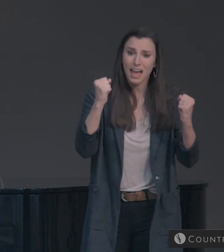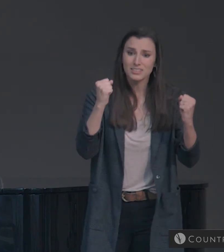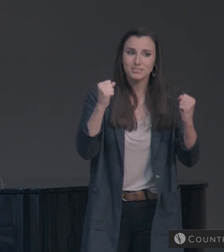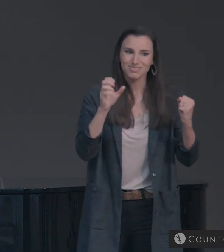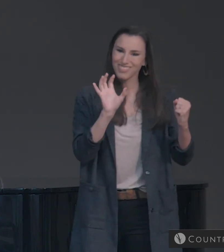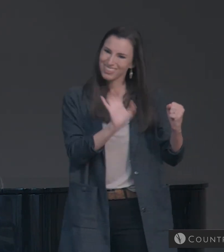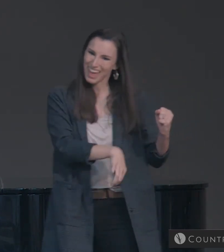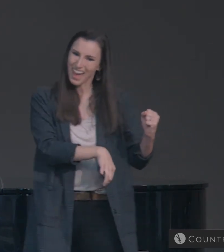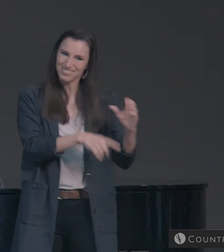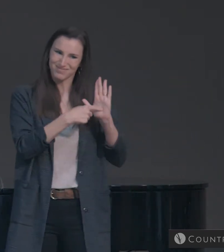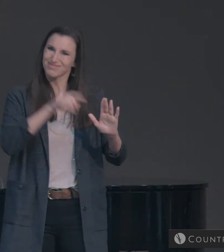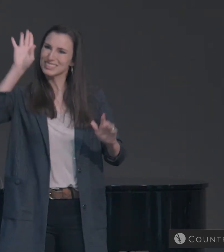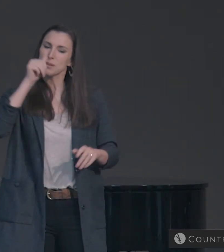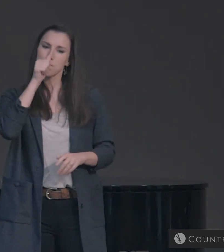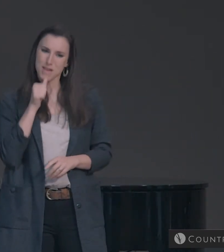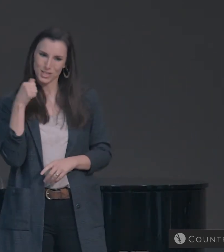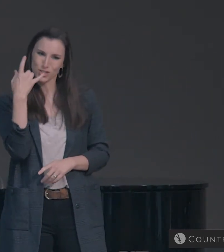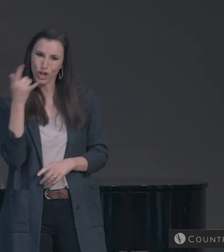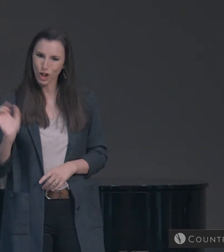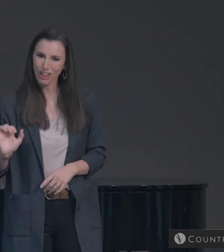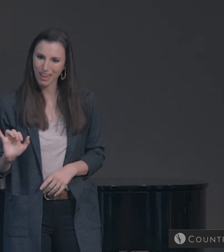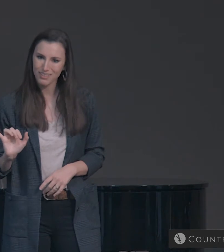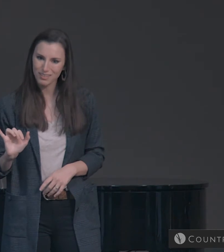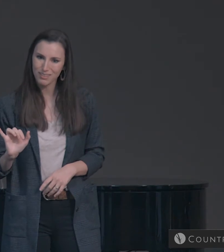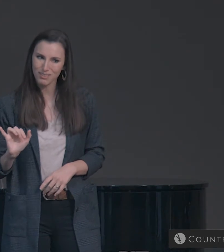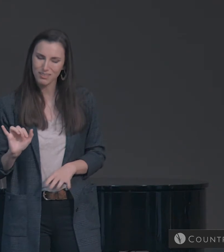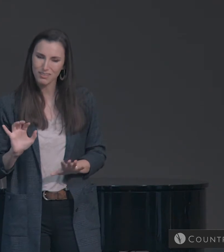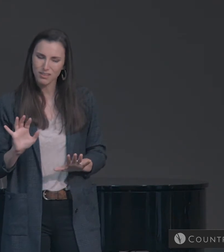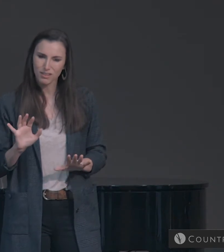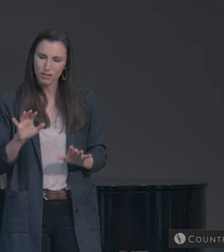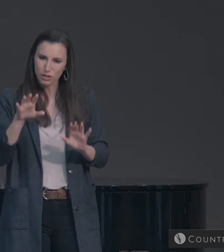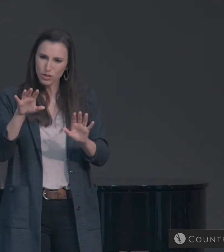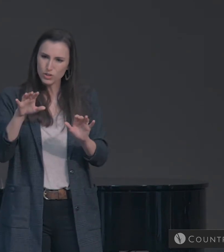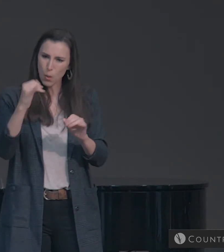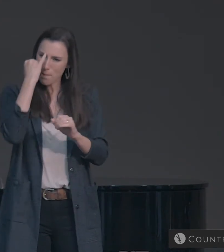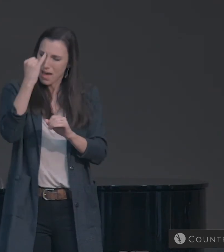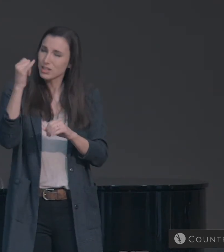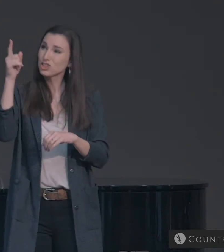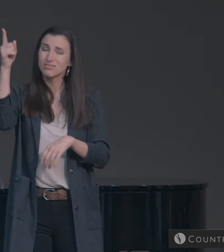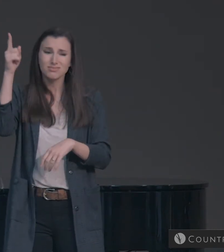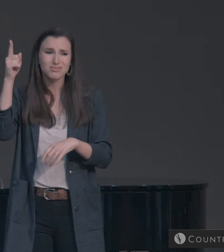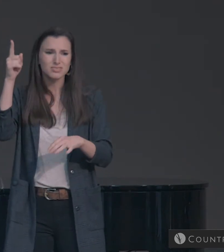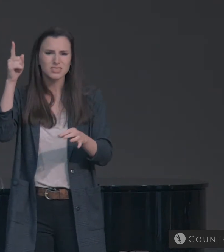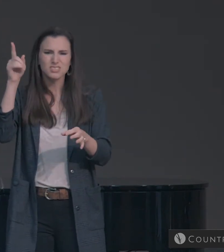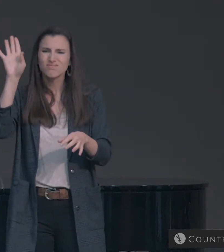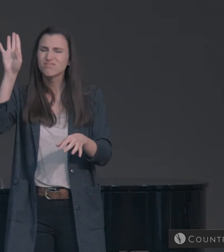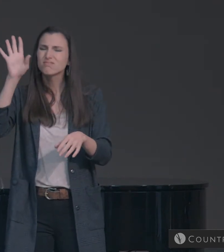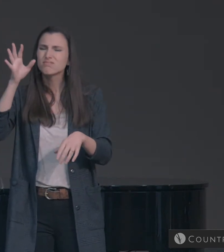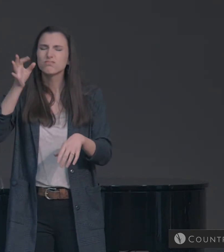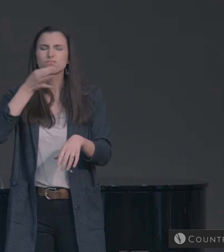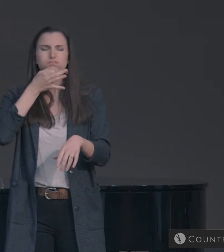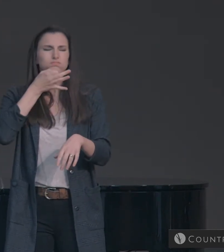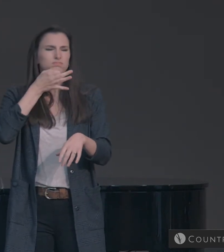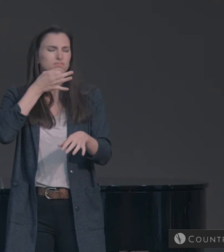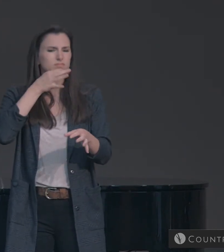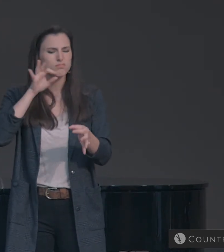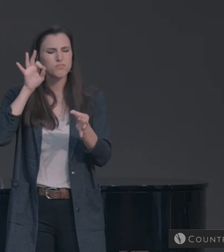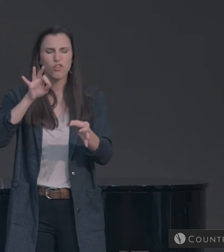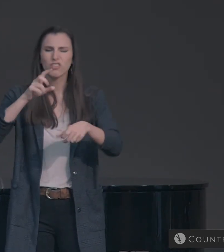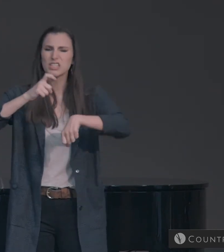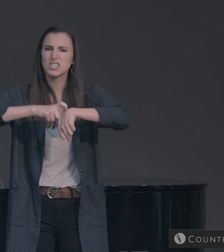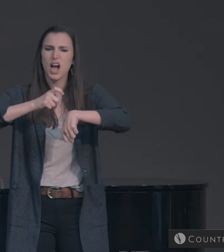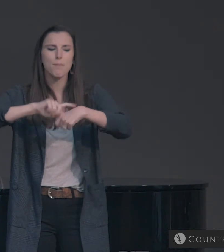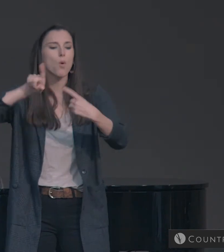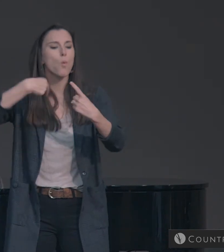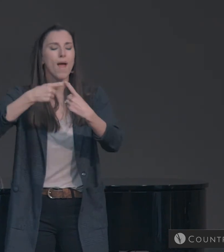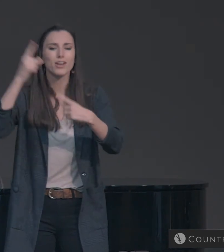When we understand God's perfection in choice of timing, we can begin to understand that